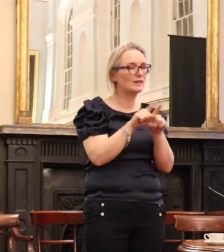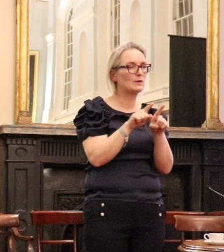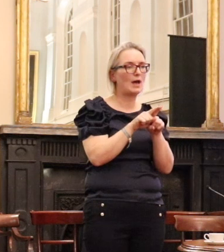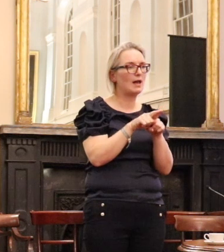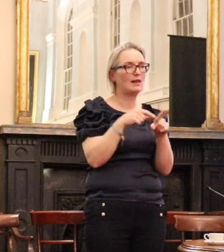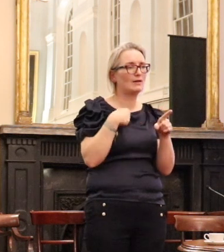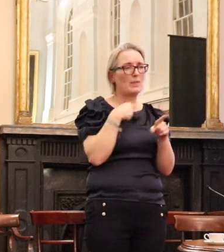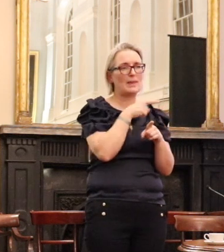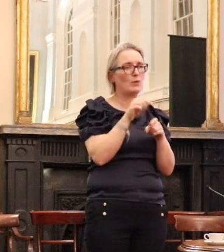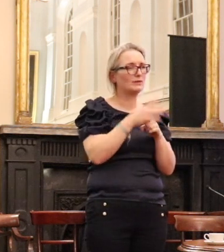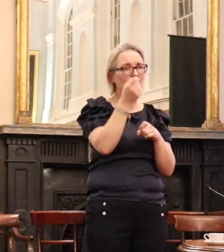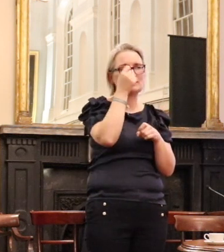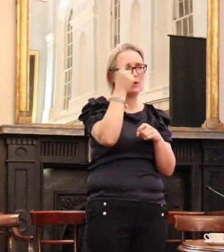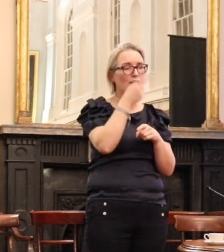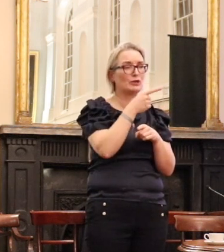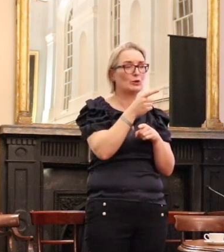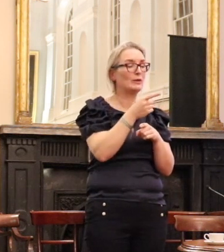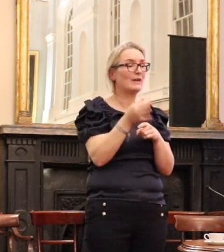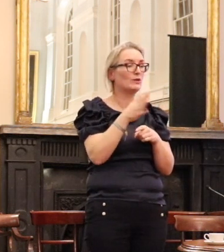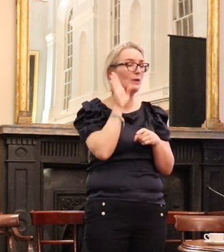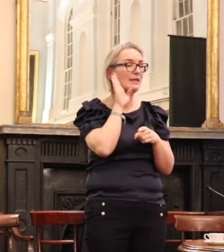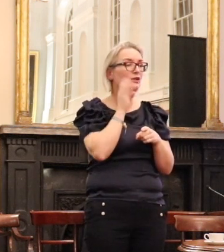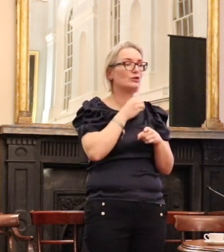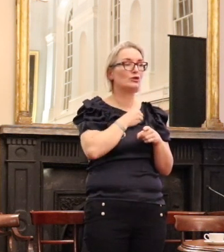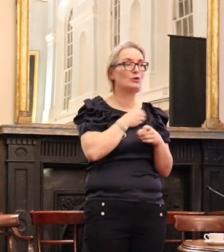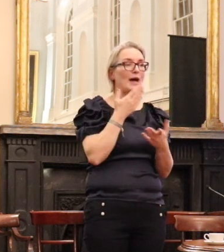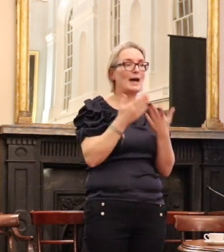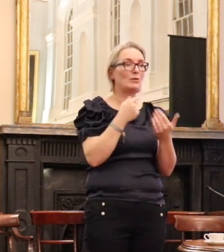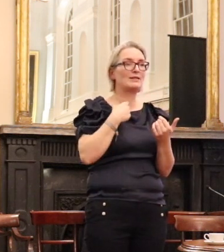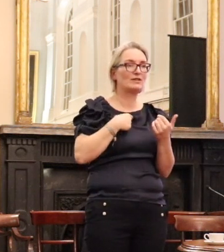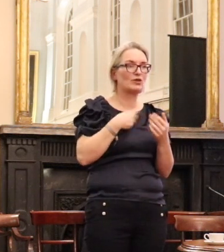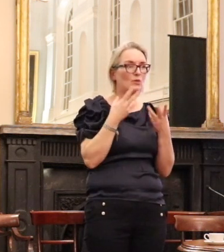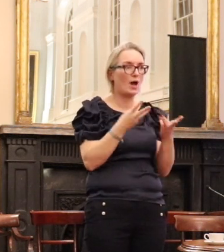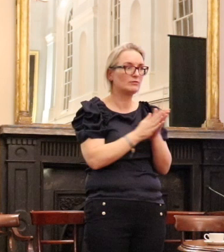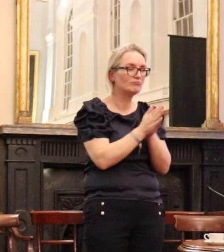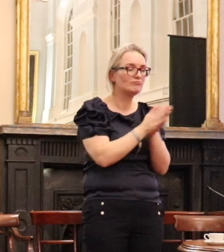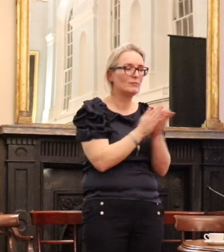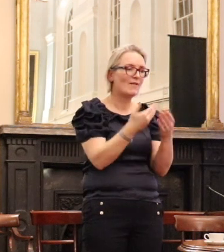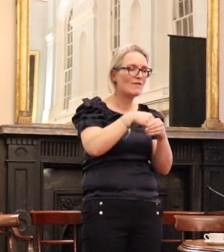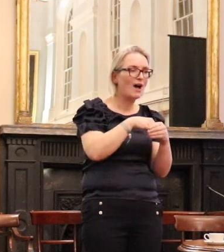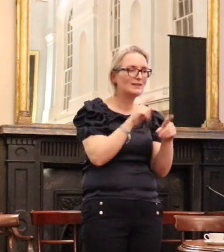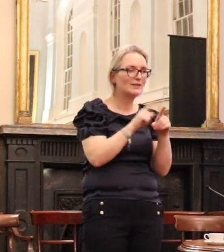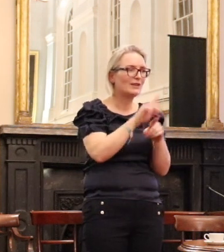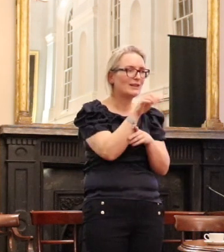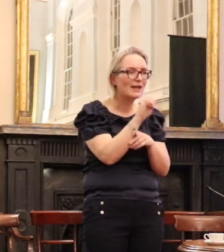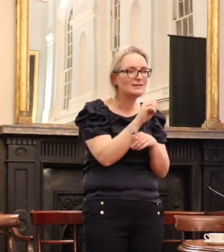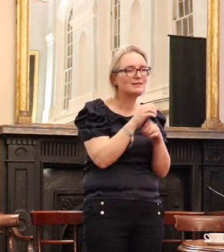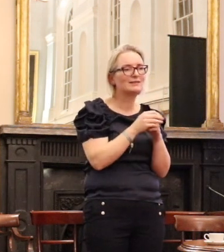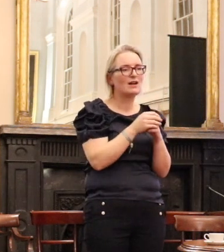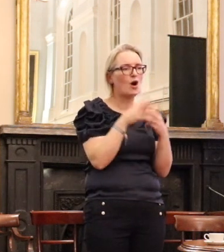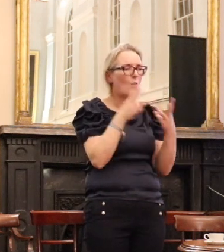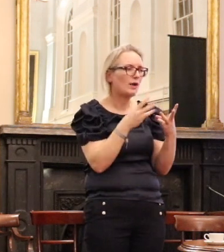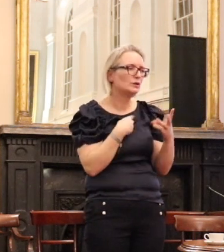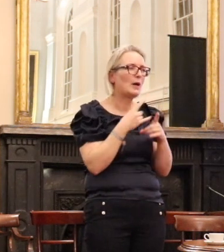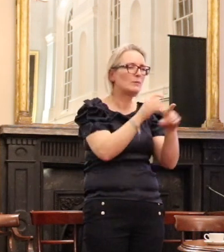nothing that would inspire you as much as listening to young lawyers talk about how they want to get involved in cases and how they to get involved in meeting one mechanically. need to